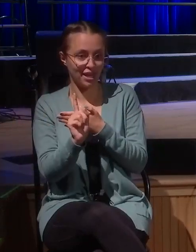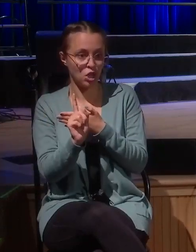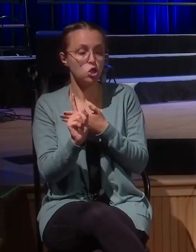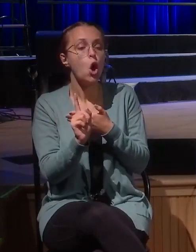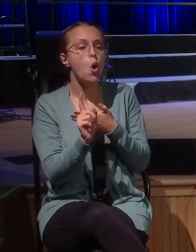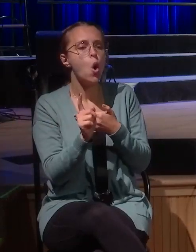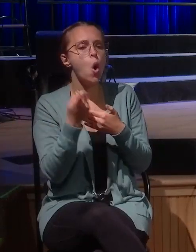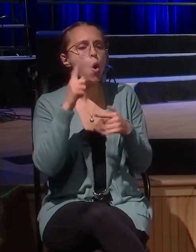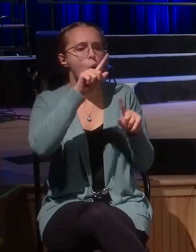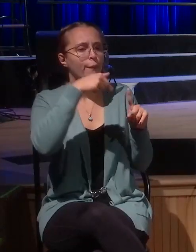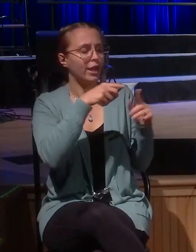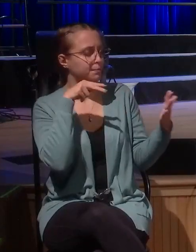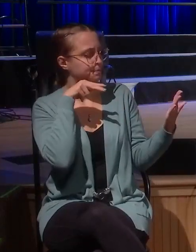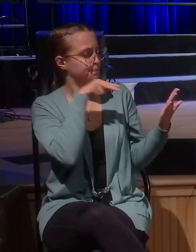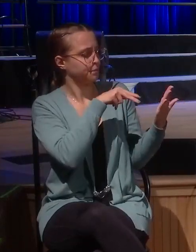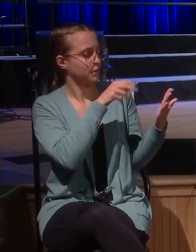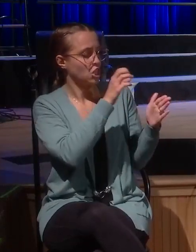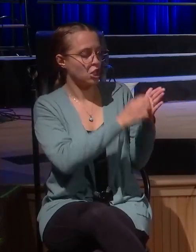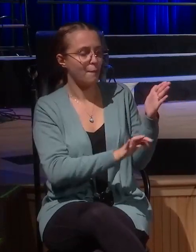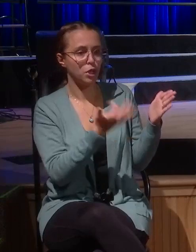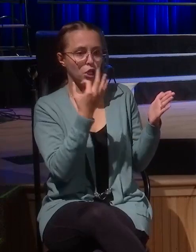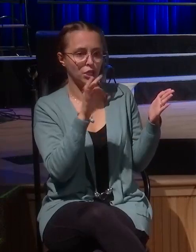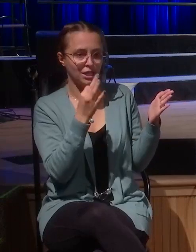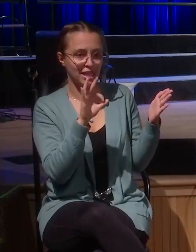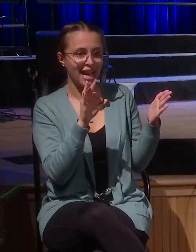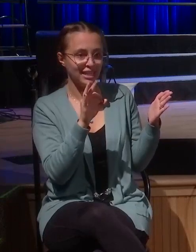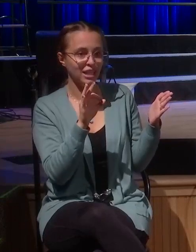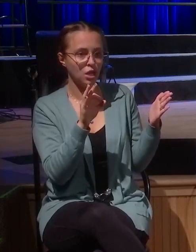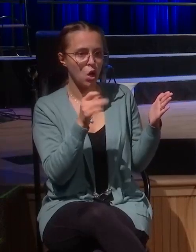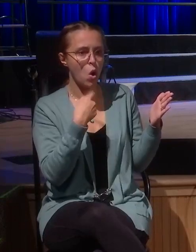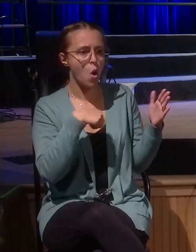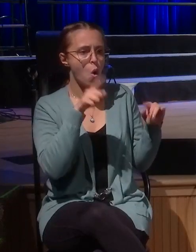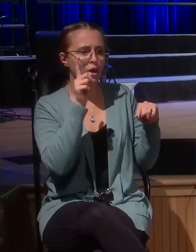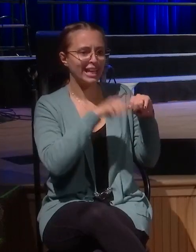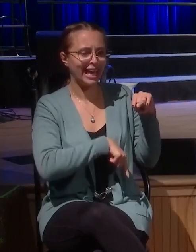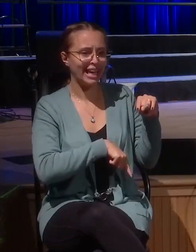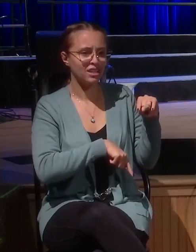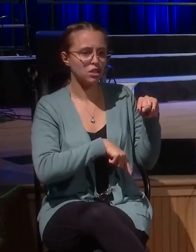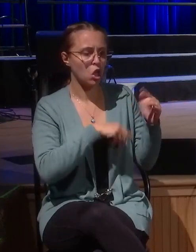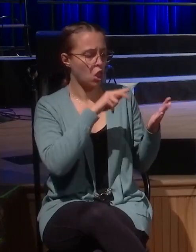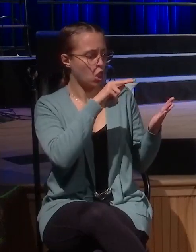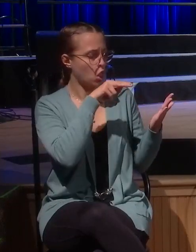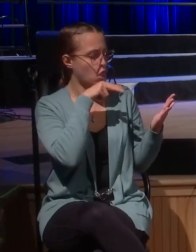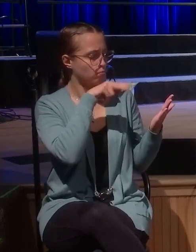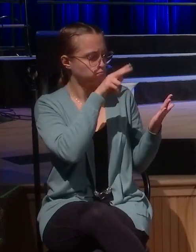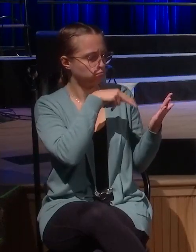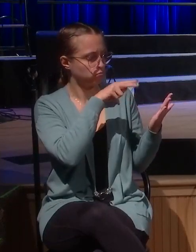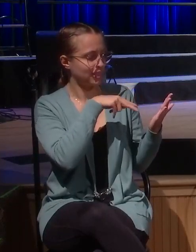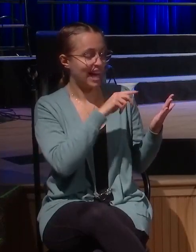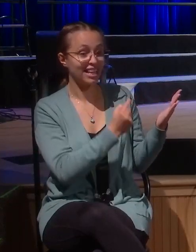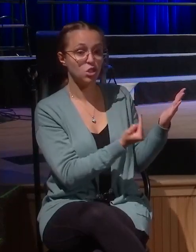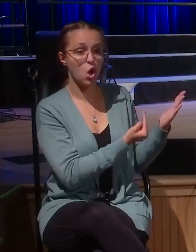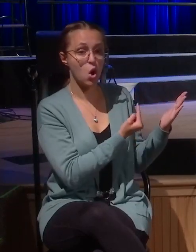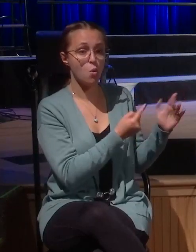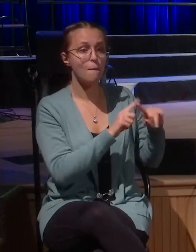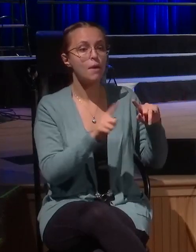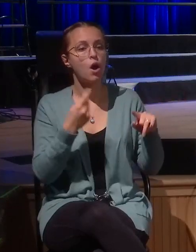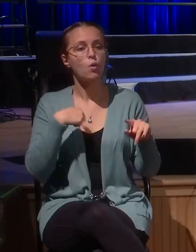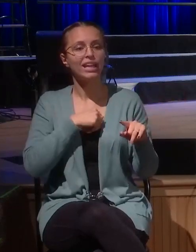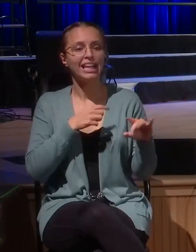on its own, but rather we first look to chapter 18, which you guys have been studying the last two weeks to inform us what's